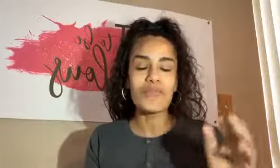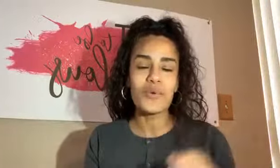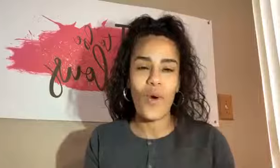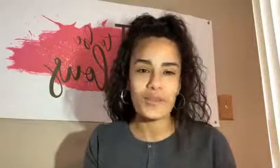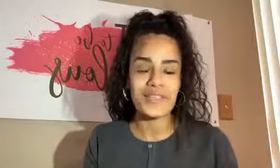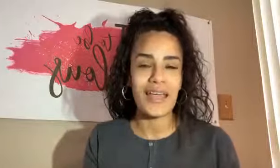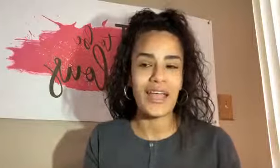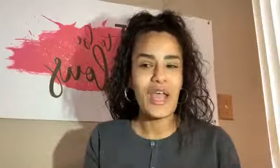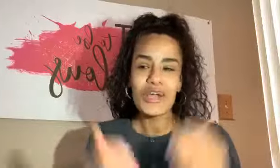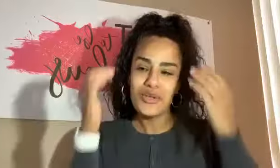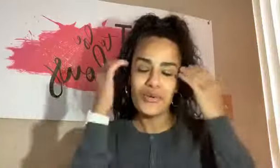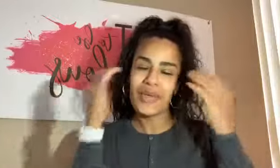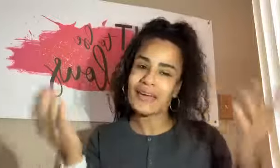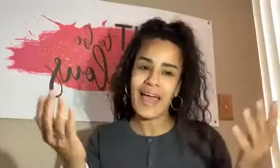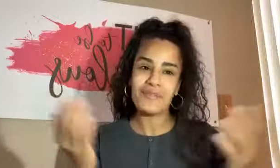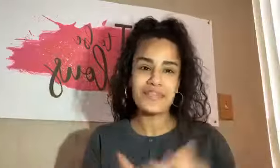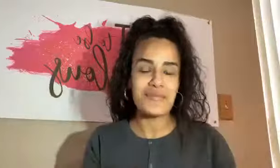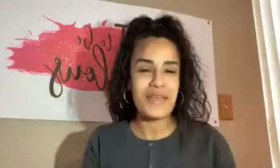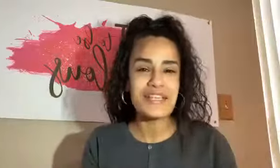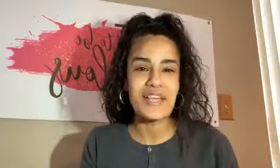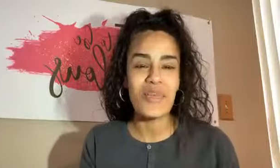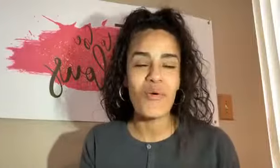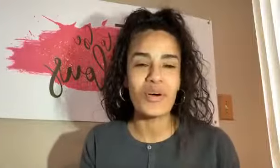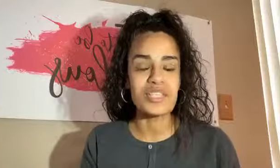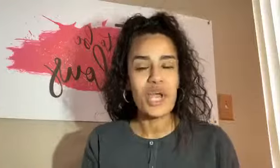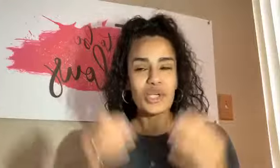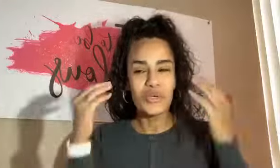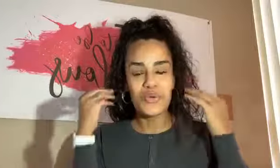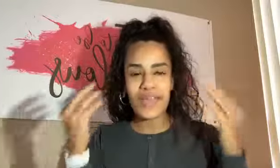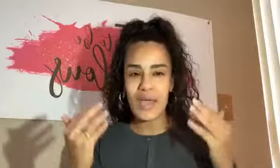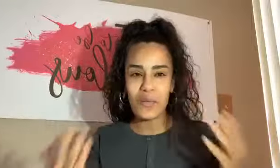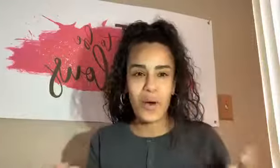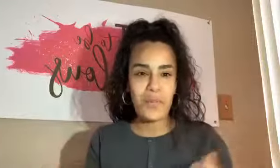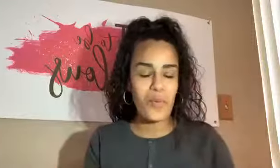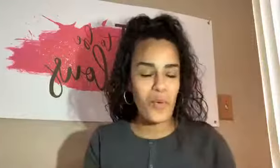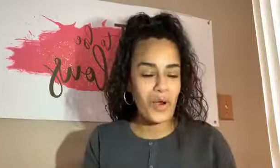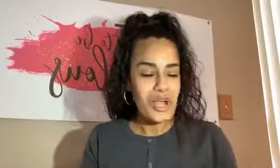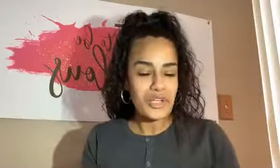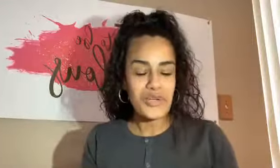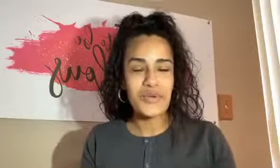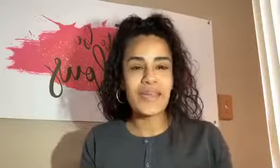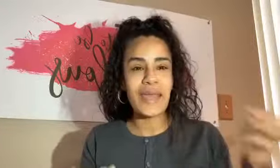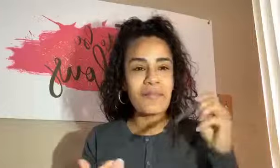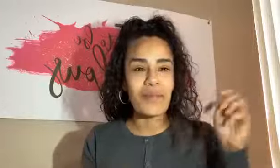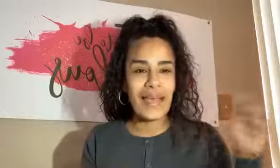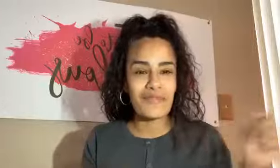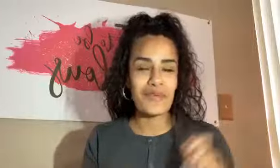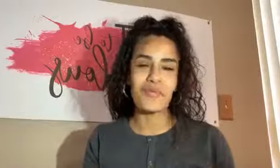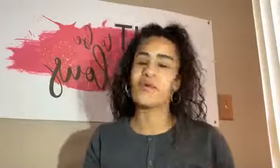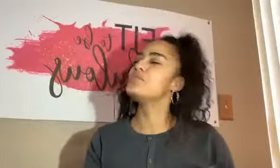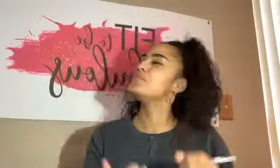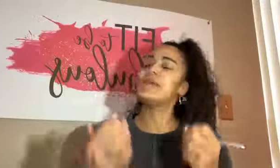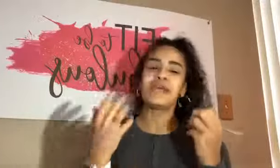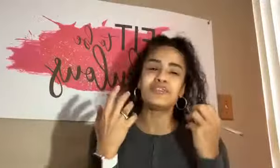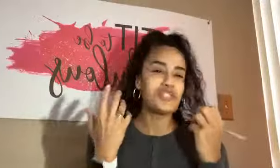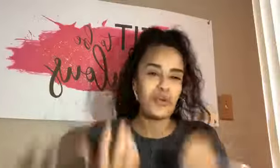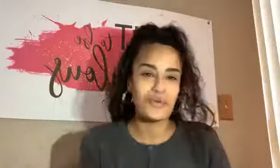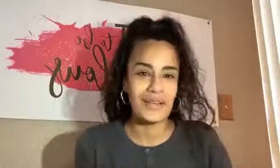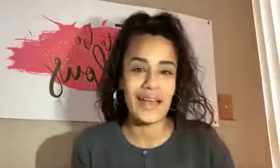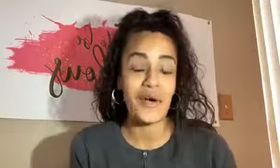you are today, you can't have these amazing thoughts. You can't want more. You can't plan for more. You can't journal it out.